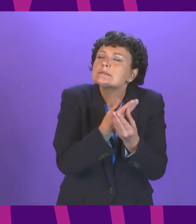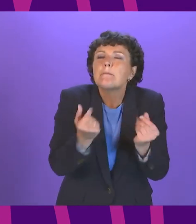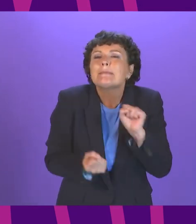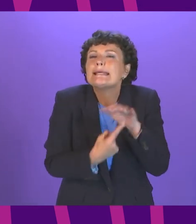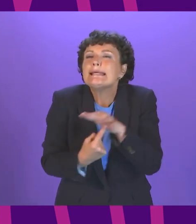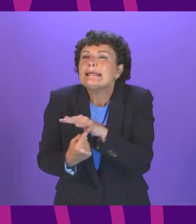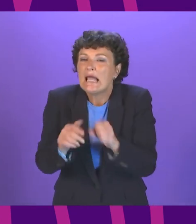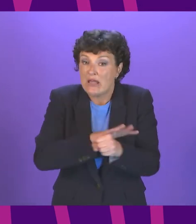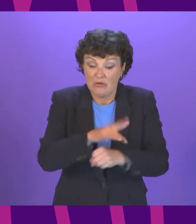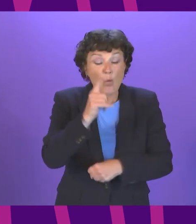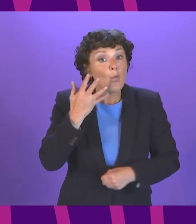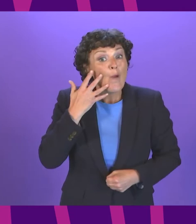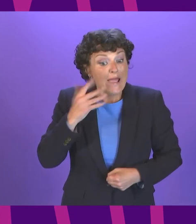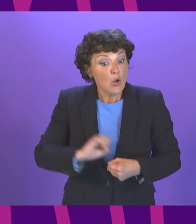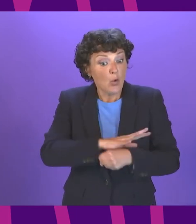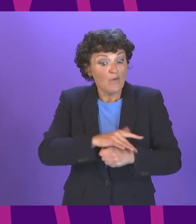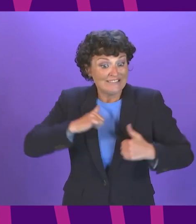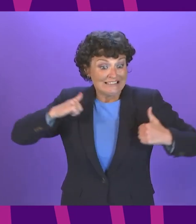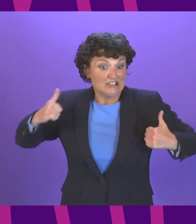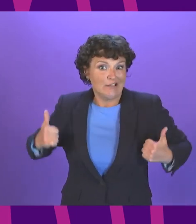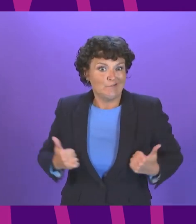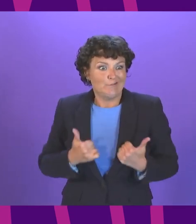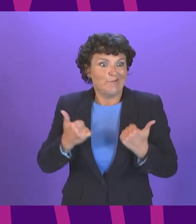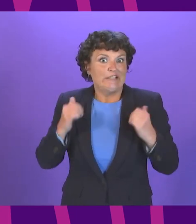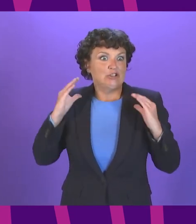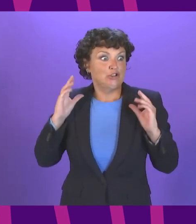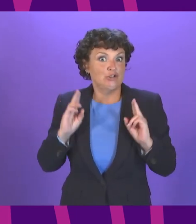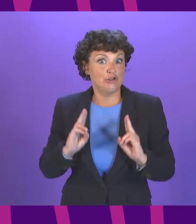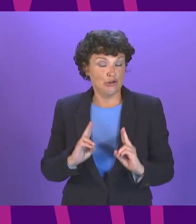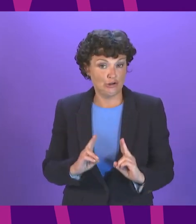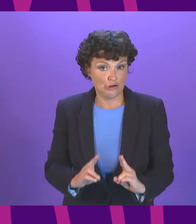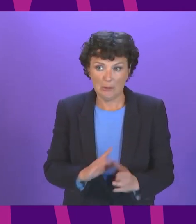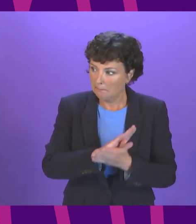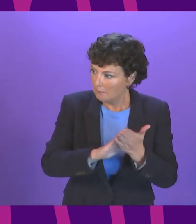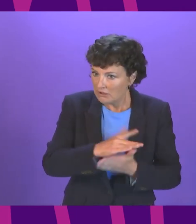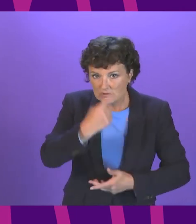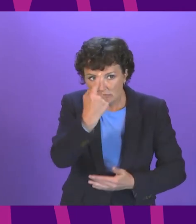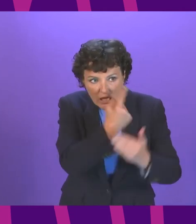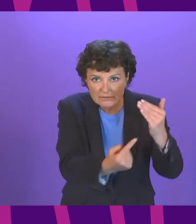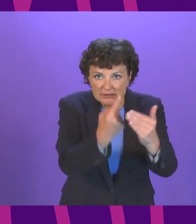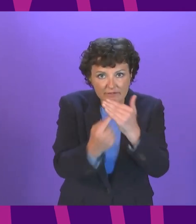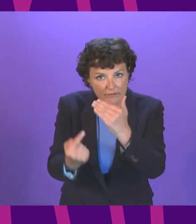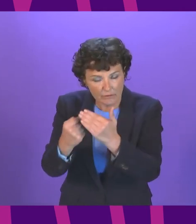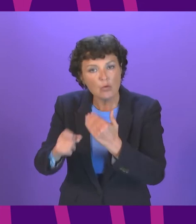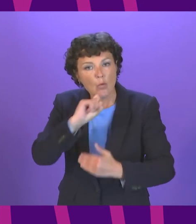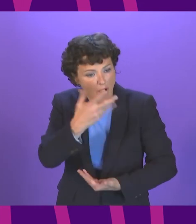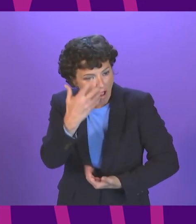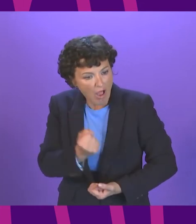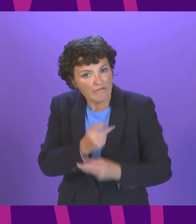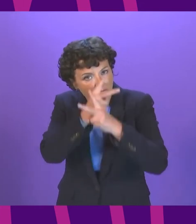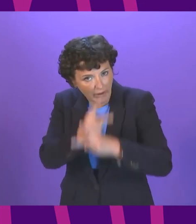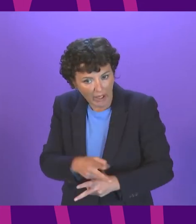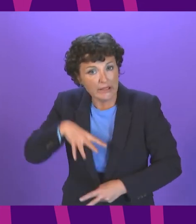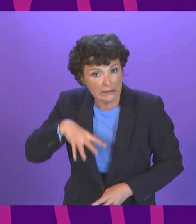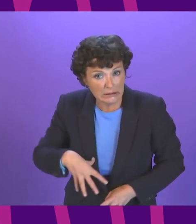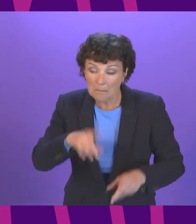emerge from the pandemic we will strengthen and improve our health and social care system that everyone gets the care they need while recognising and repaying the efforts of staff